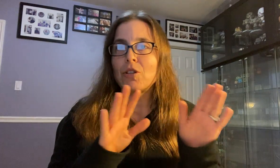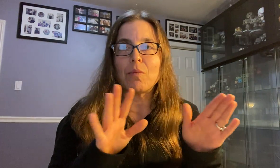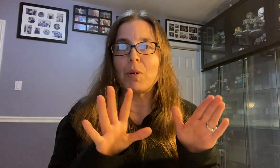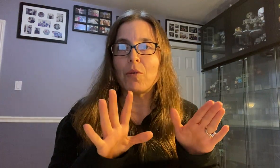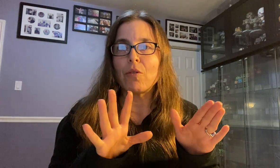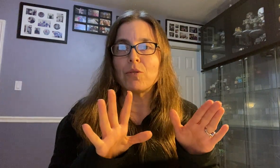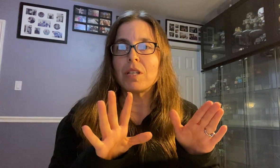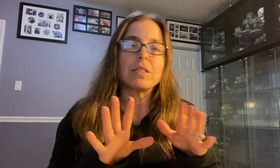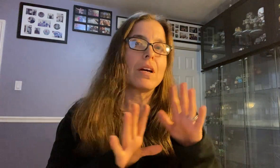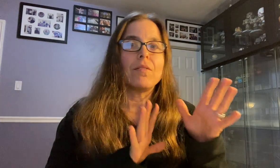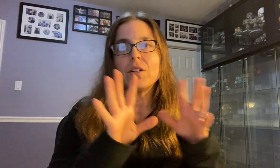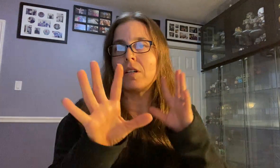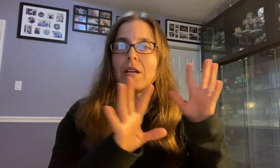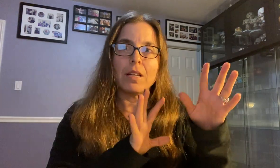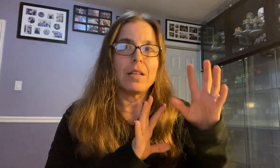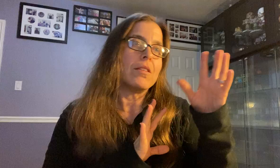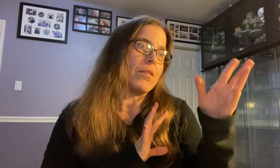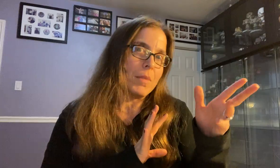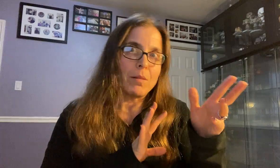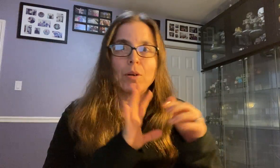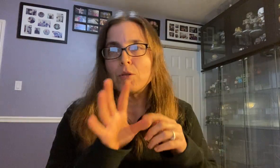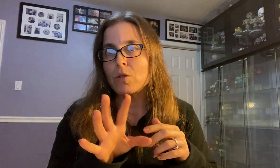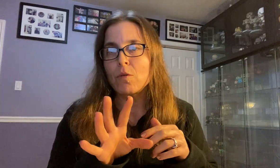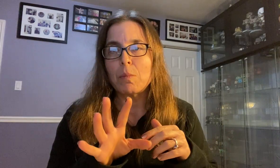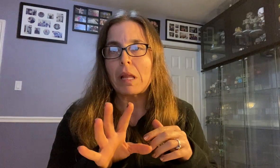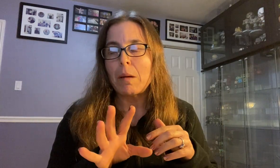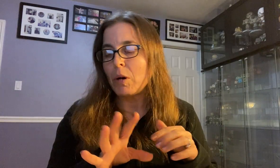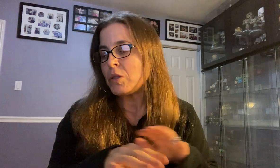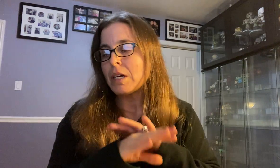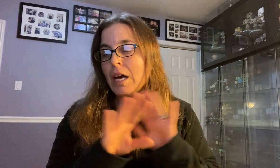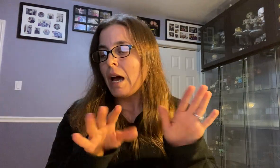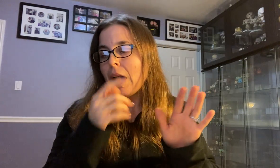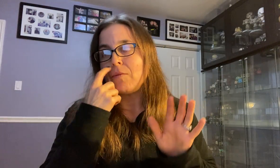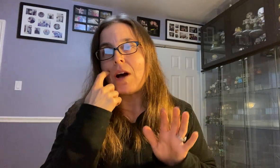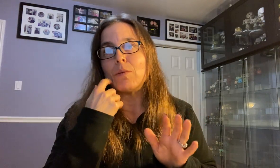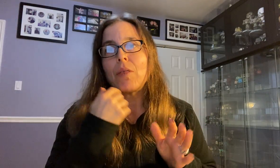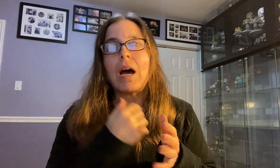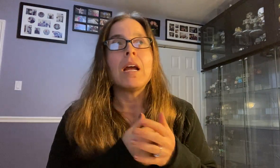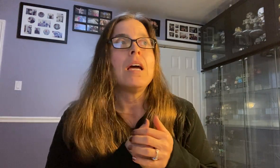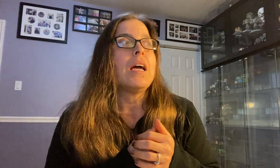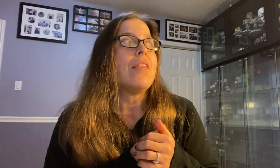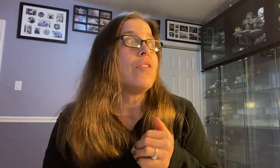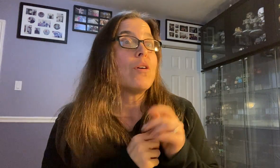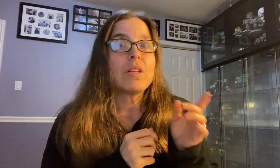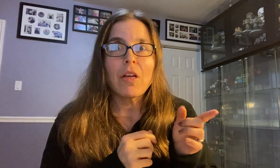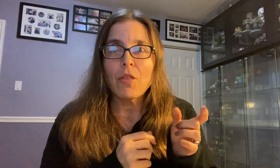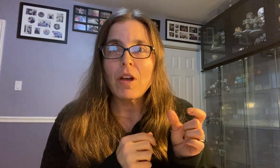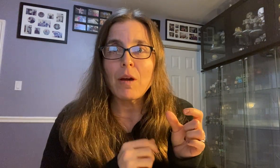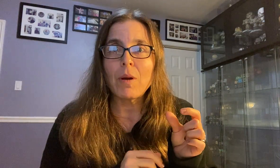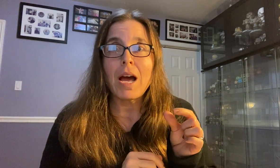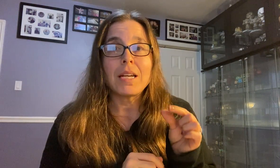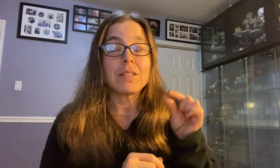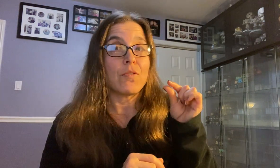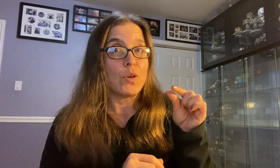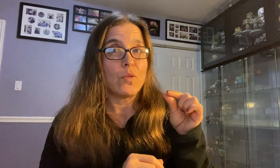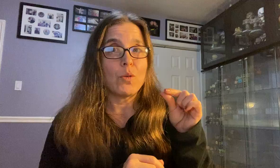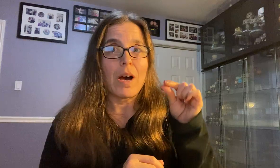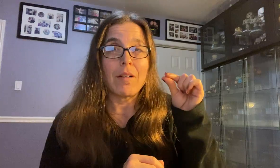you have both of those things covered in either the main post or the reply post. I'm fine with that. And then the only other thing I would add is a few of you have